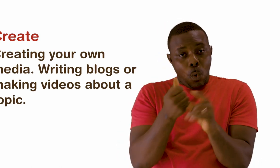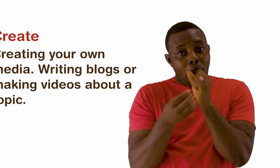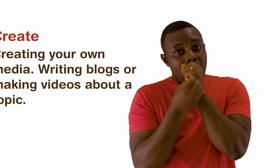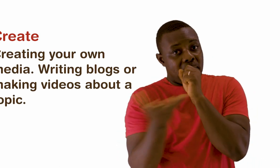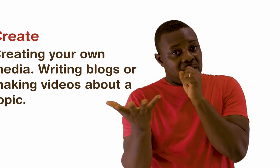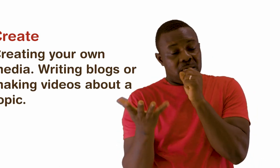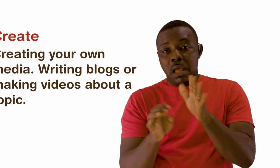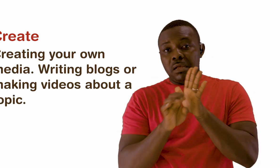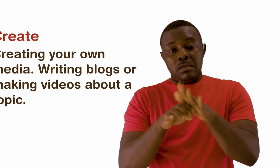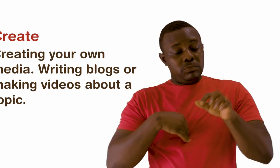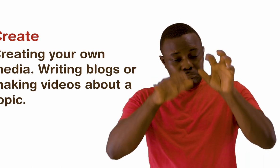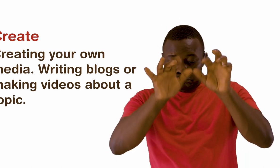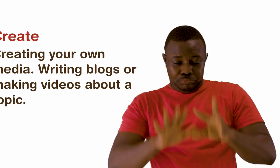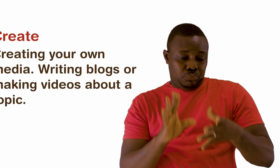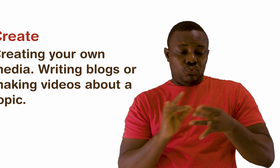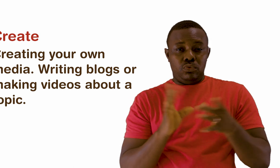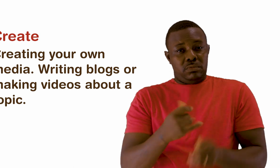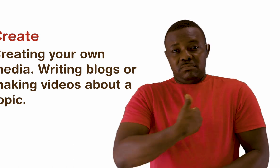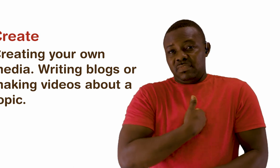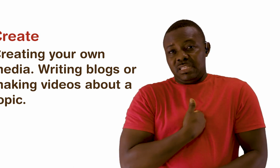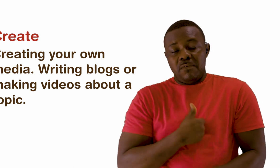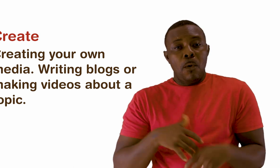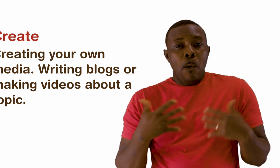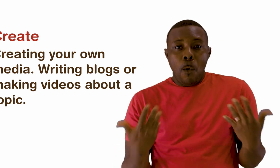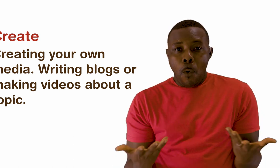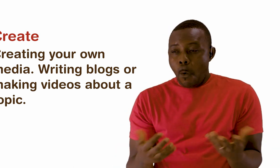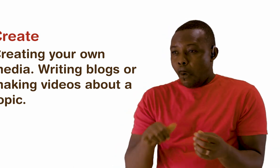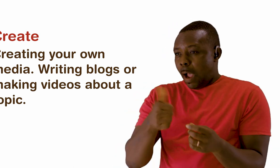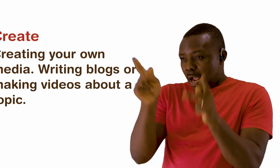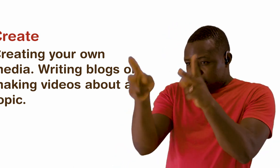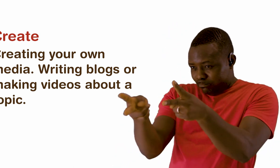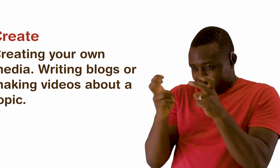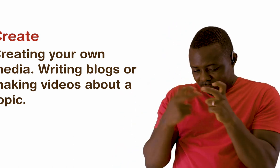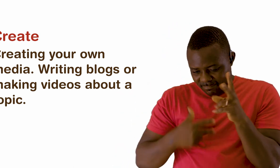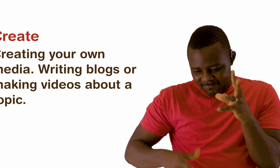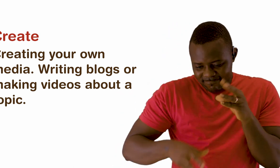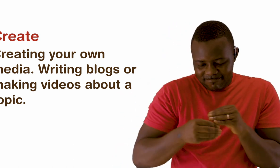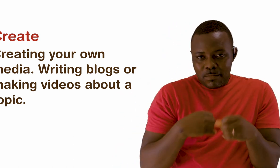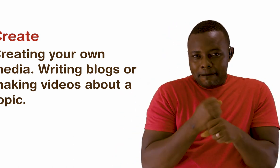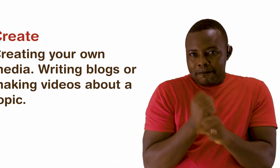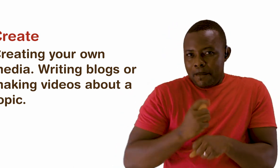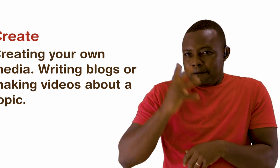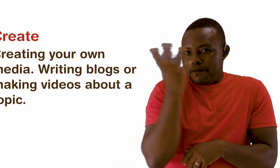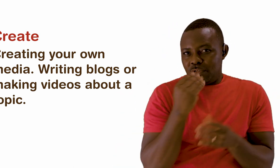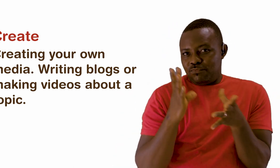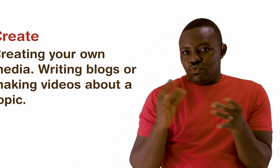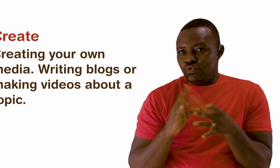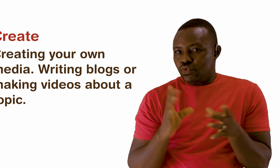and sharing my own stories through various social media platforms. Or, another example is, if I access a media story